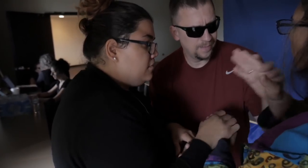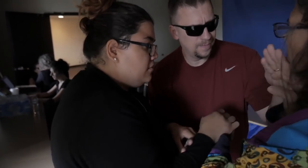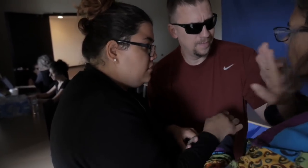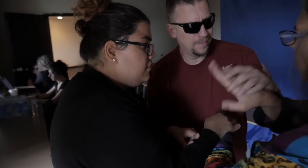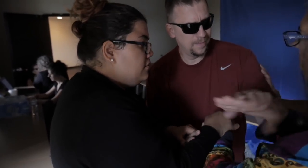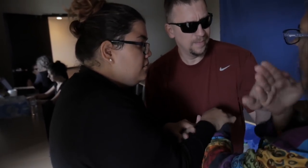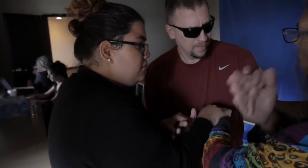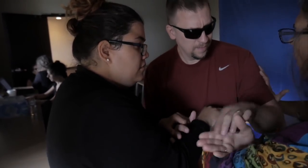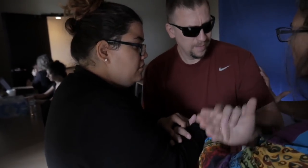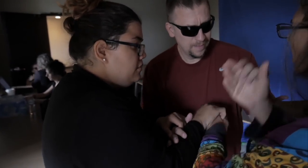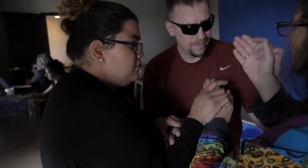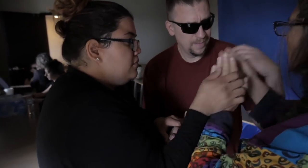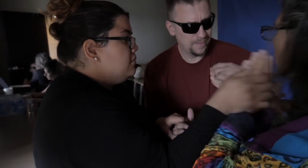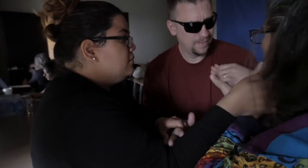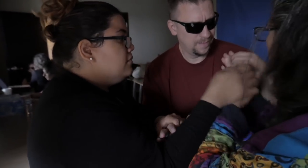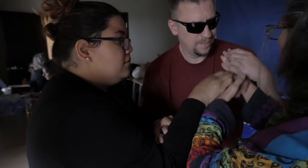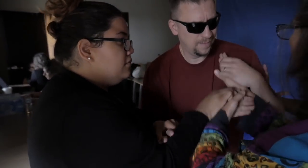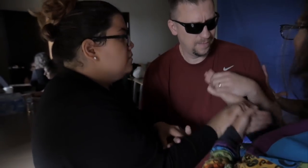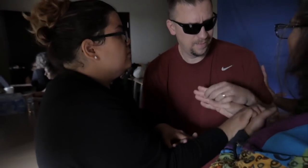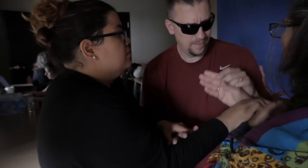The daughter of the Capulets.